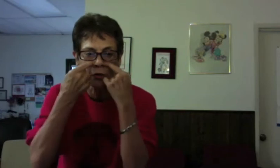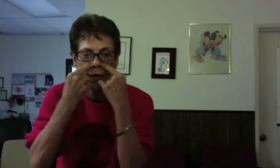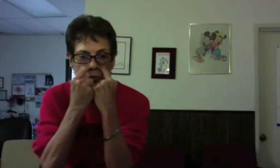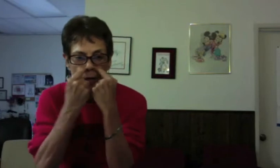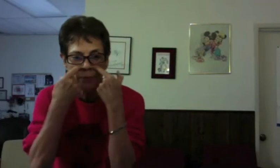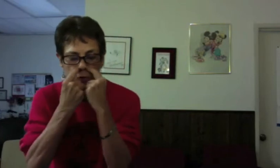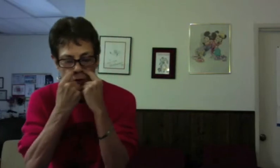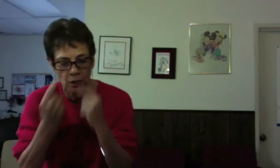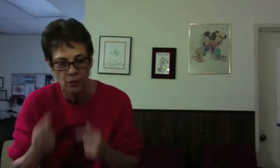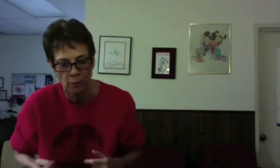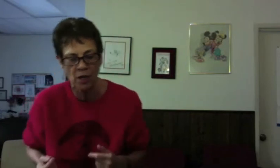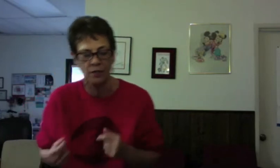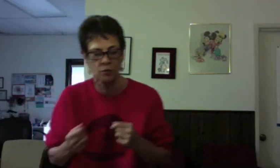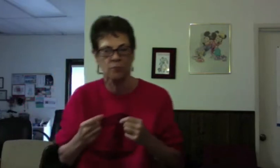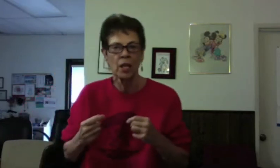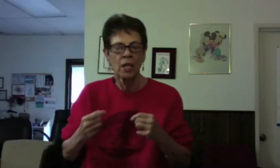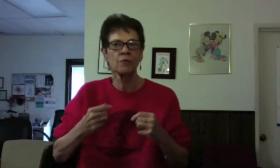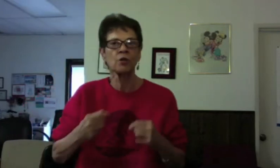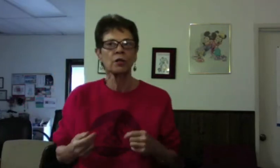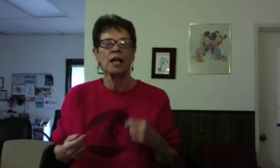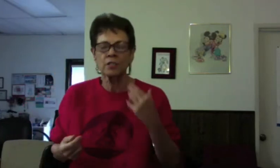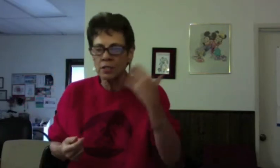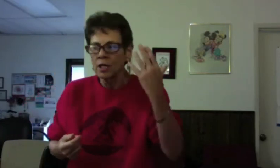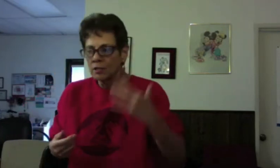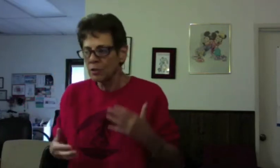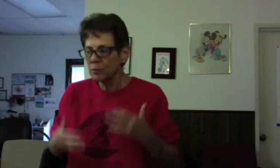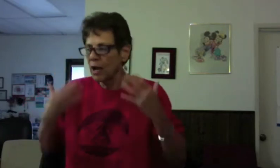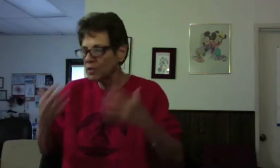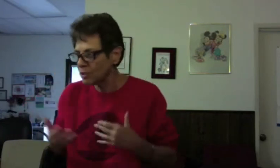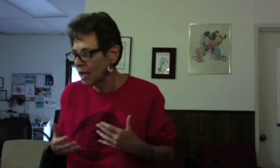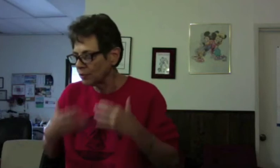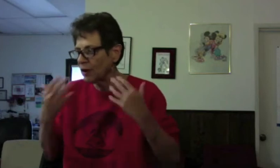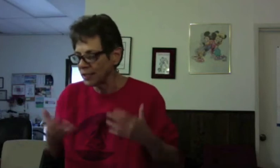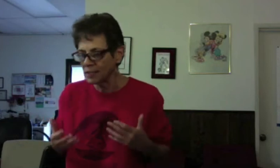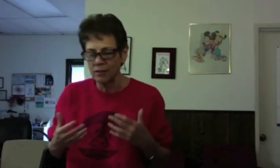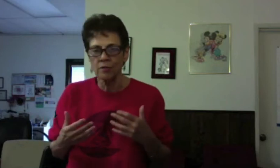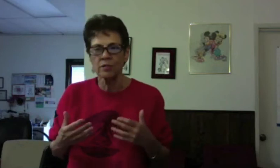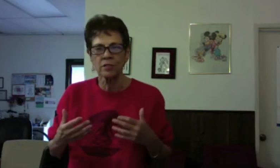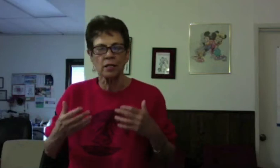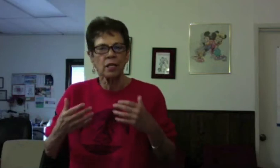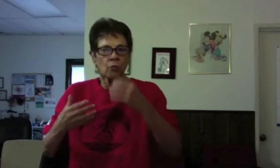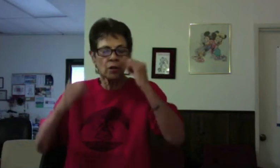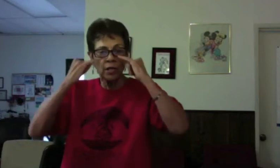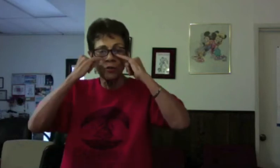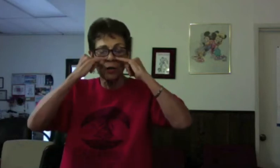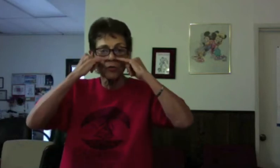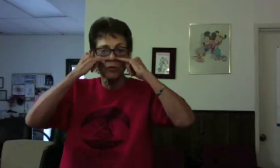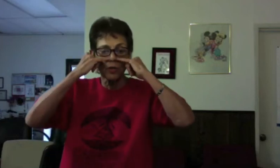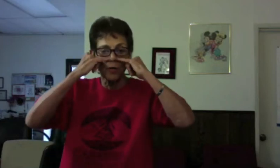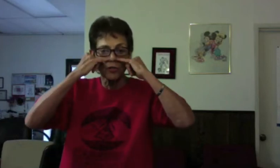that's what happens in the body. So if you're going, I just... Some people go, I just, I don't know how to get to the nose. And it's like, well, and you could also start by just